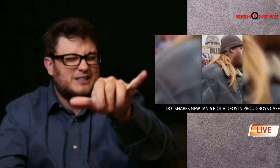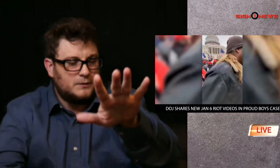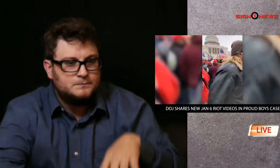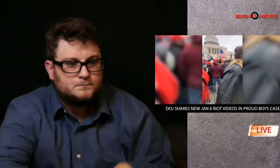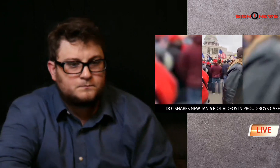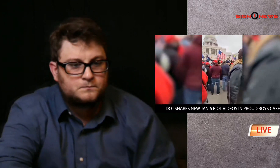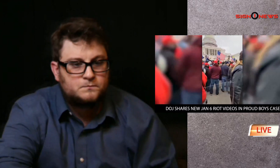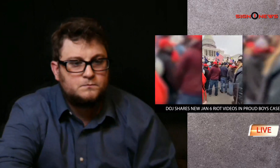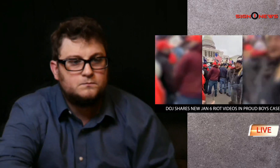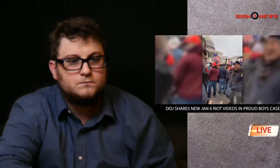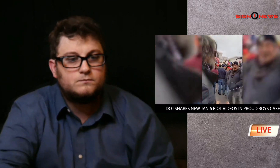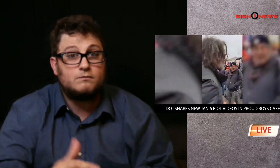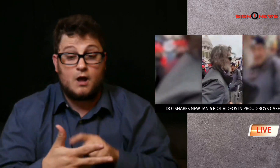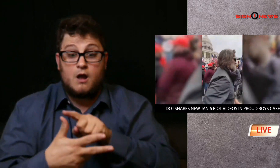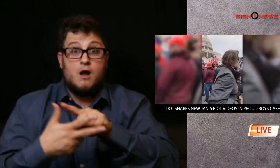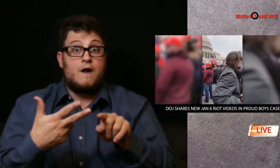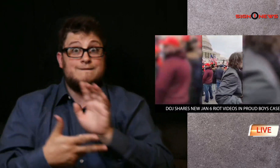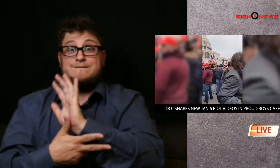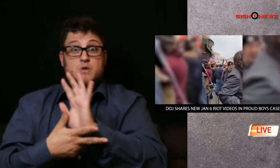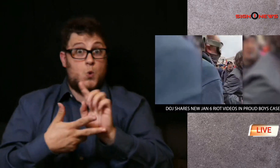The group did three things.